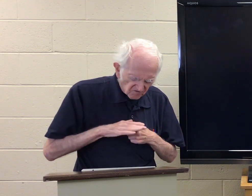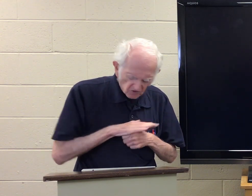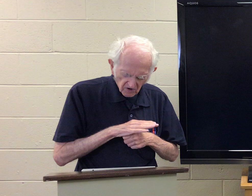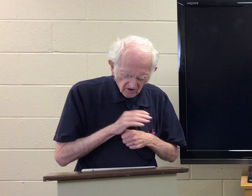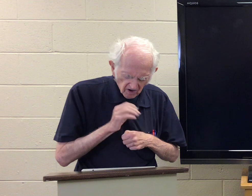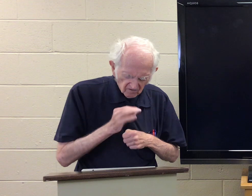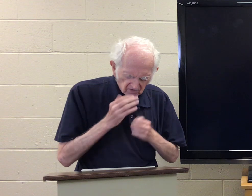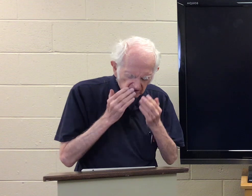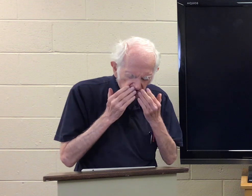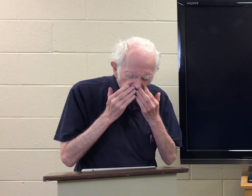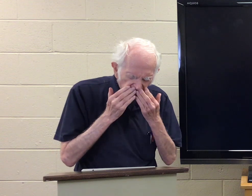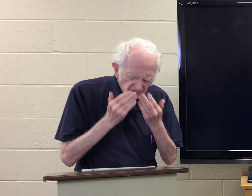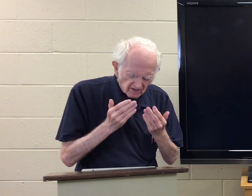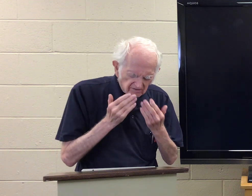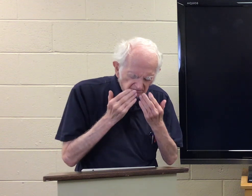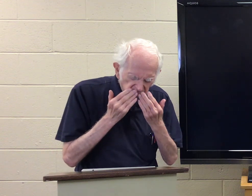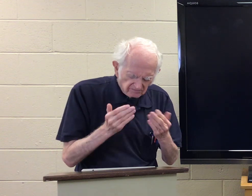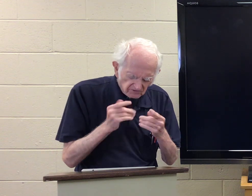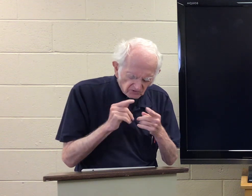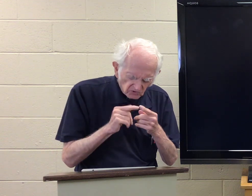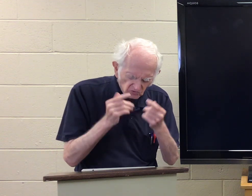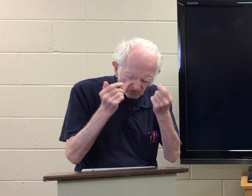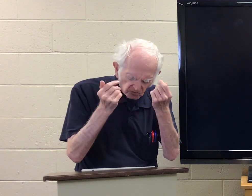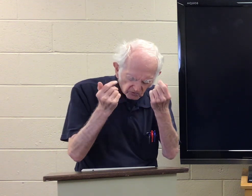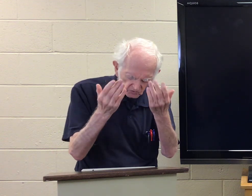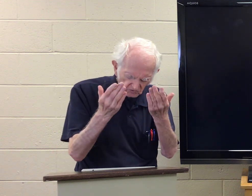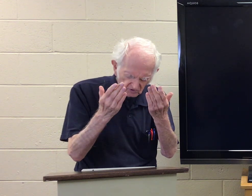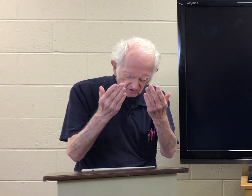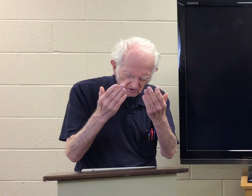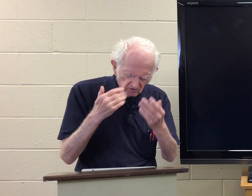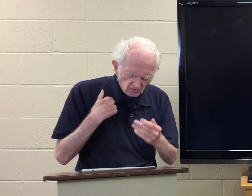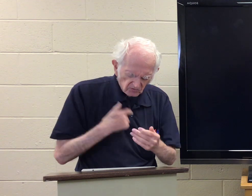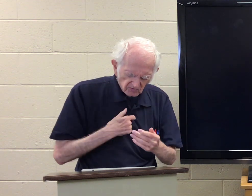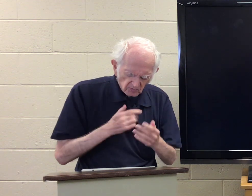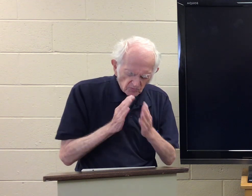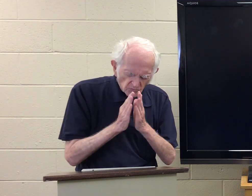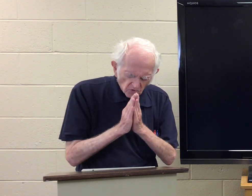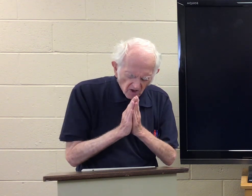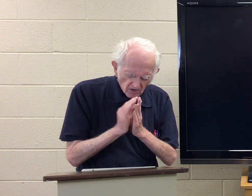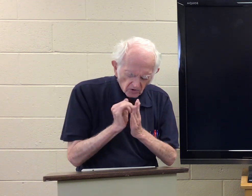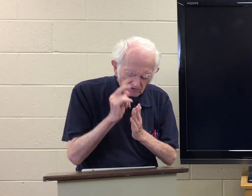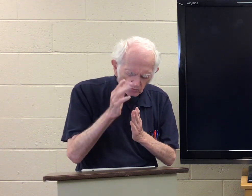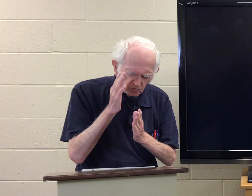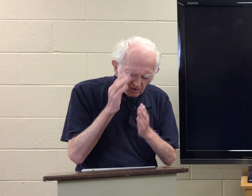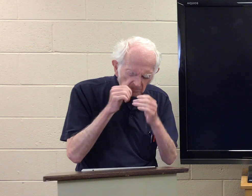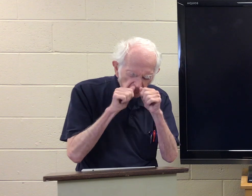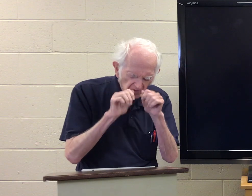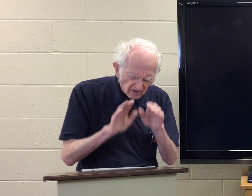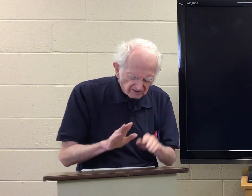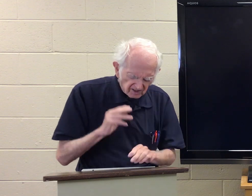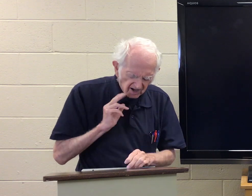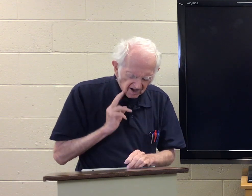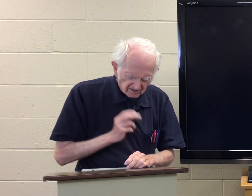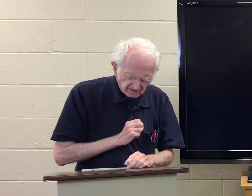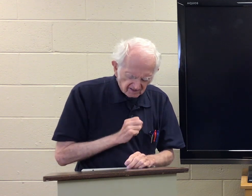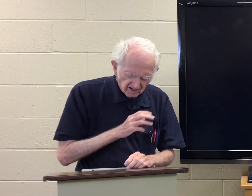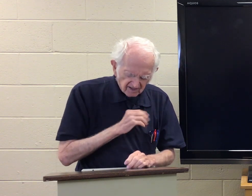full of thanks to you. We pray that you will bless us